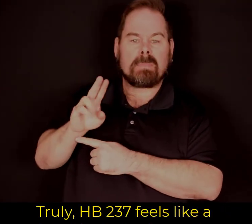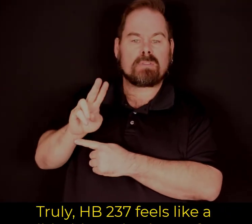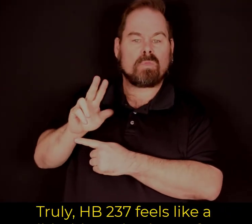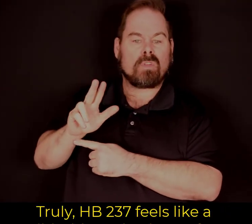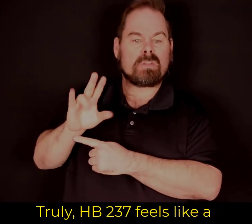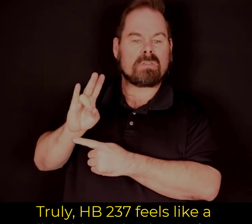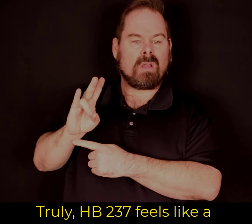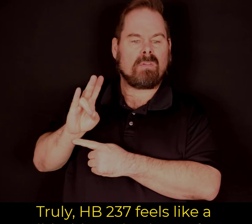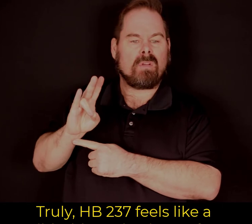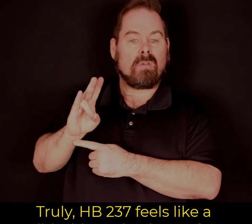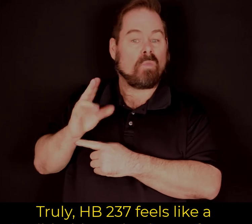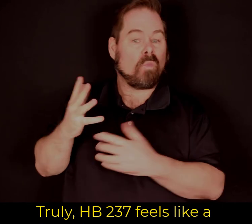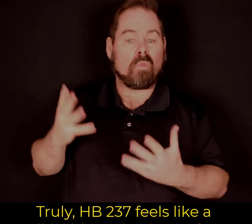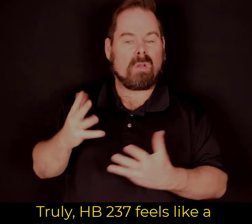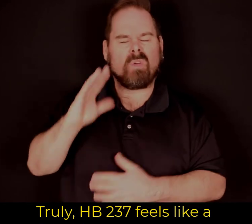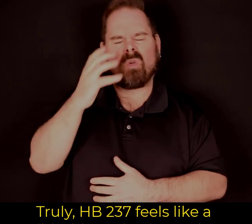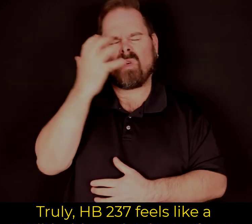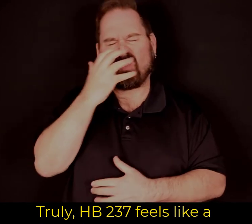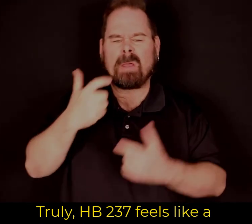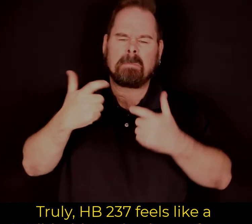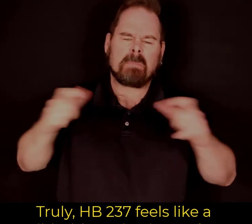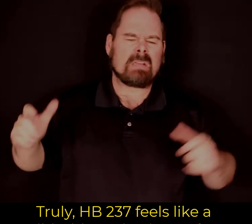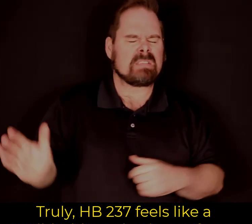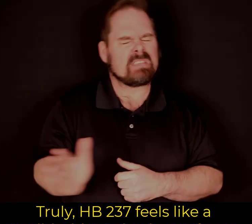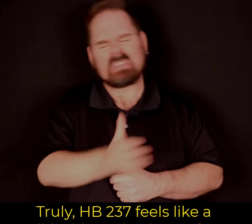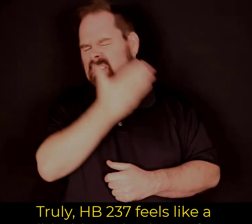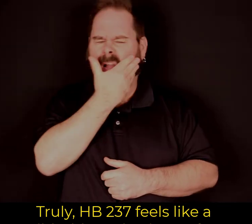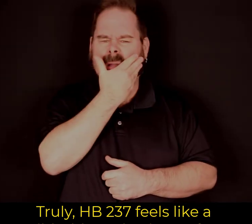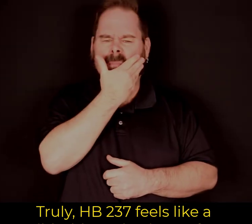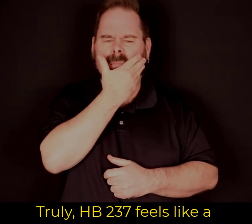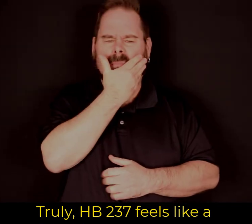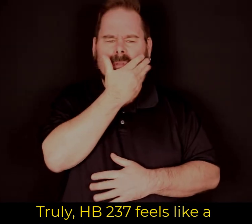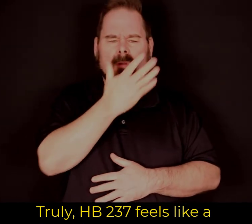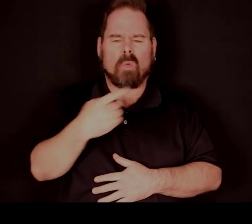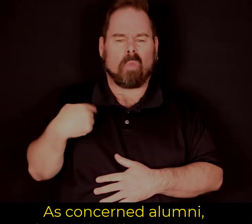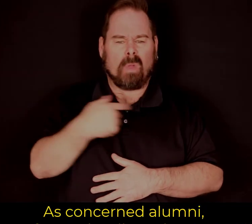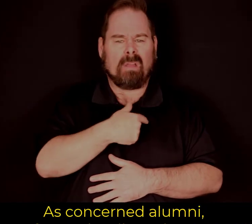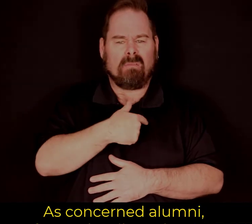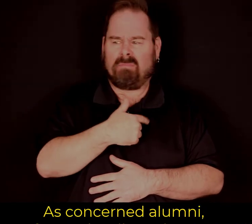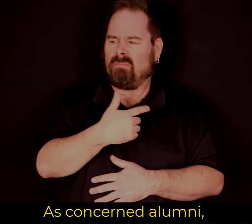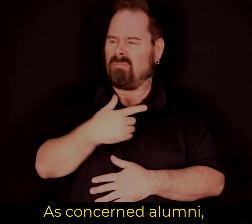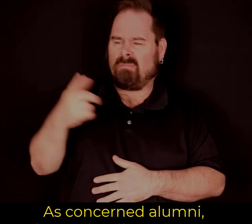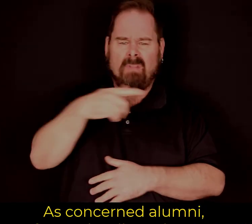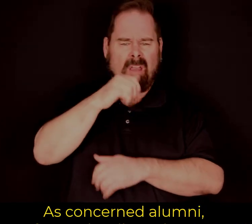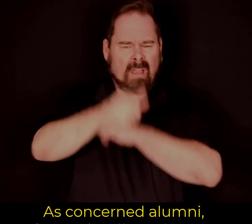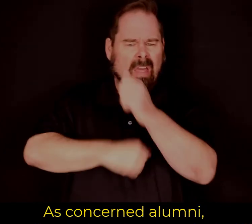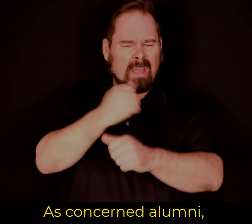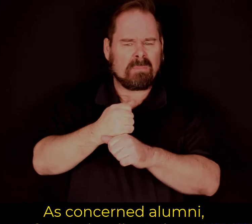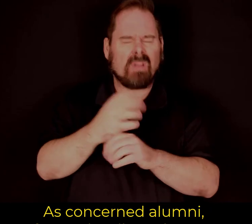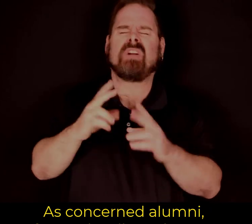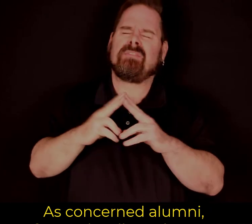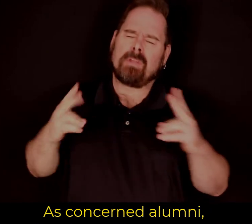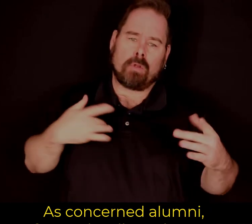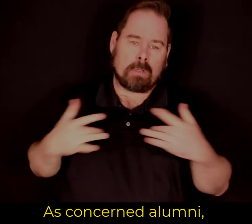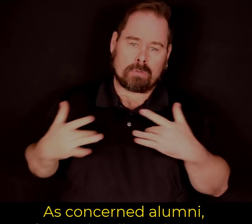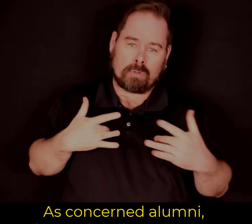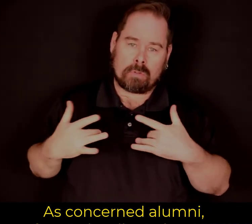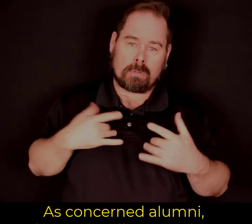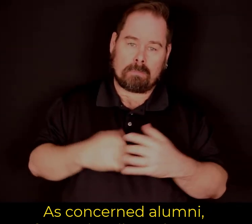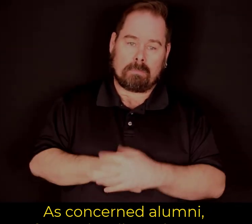Truly, HB 237 feels like a terrible, blunt slap in our faces. As concerned